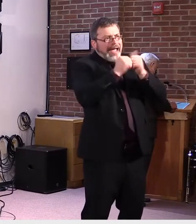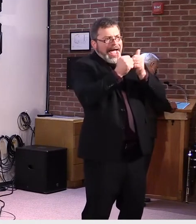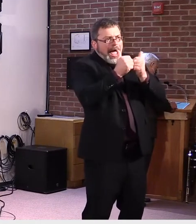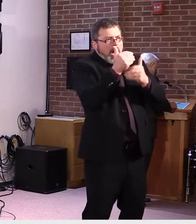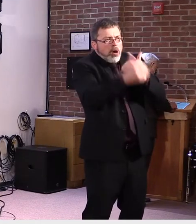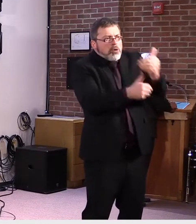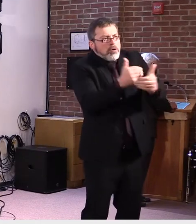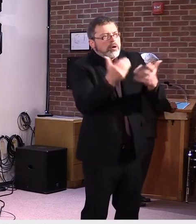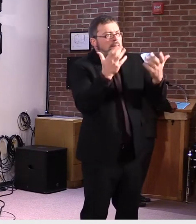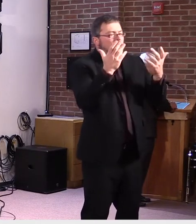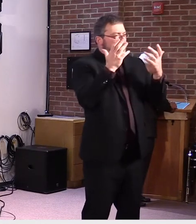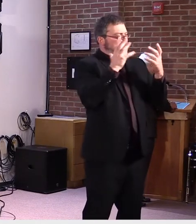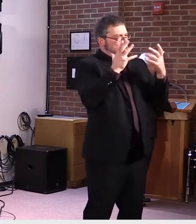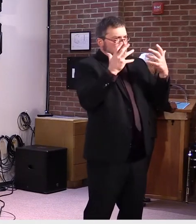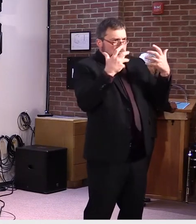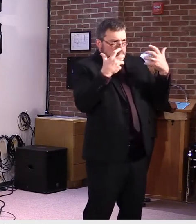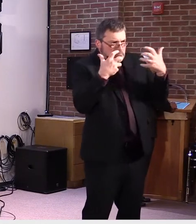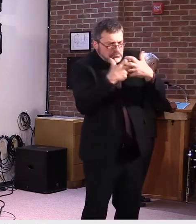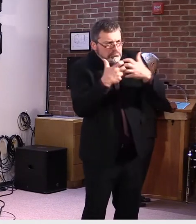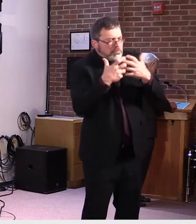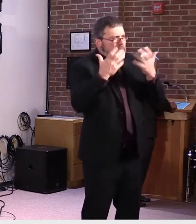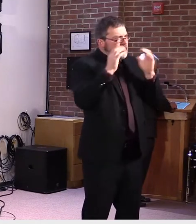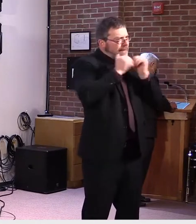understand the patterns of access and opportunity.